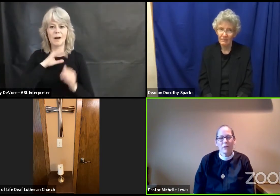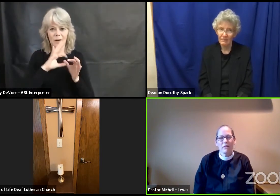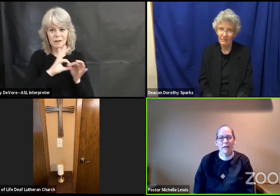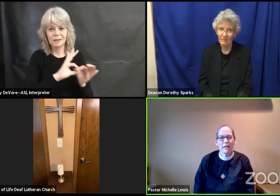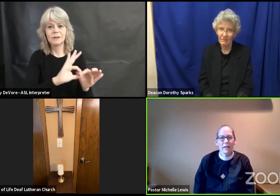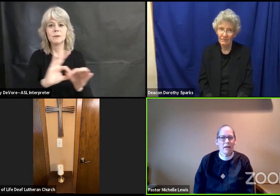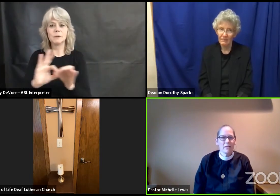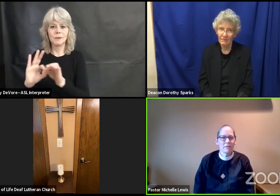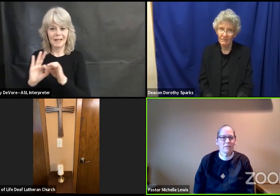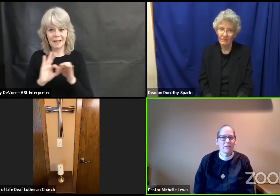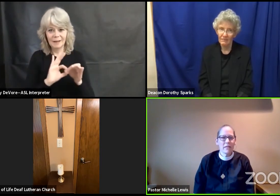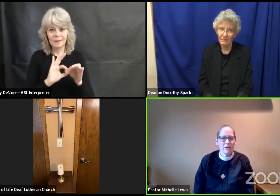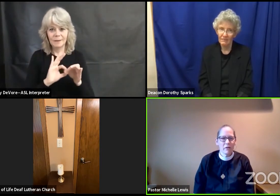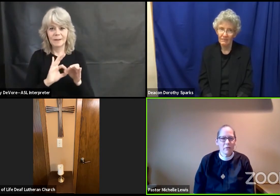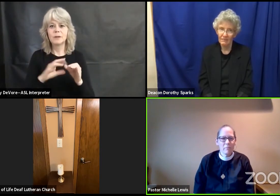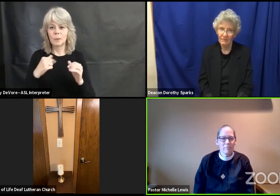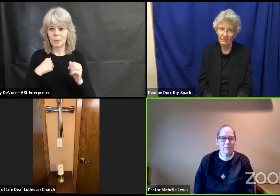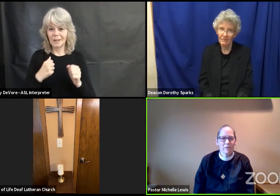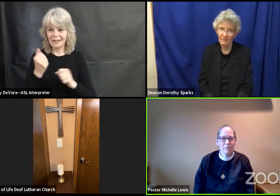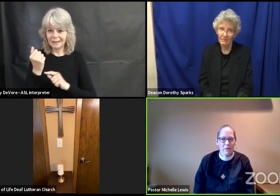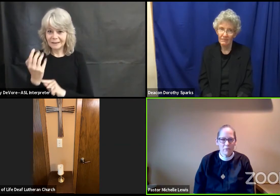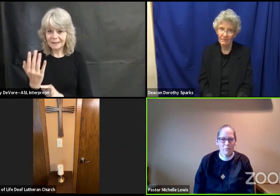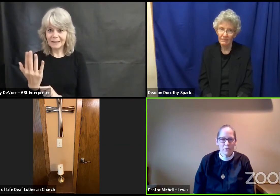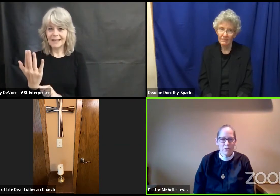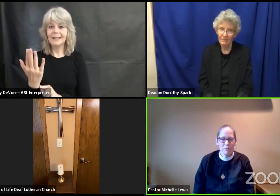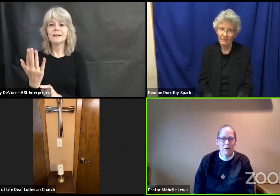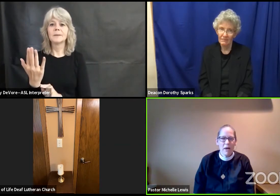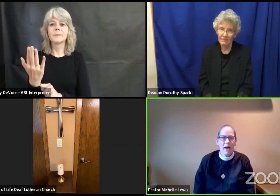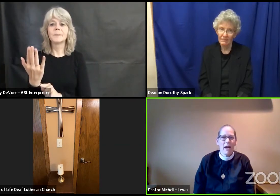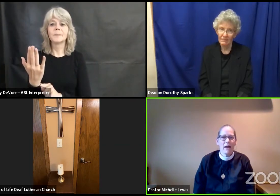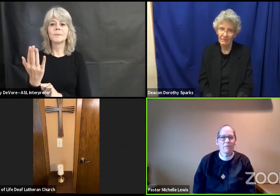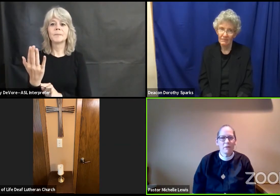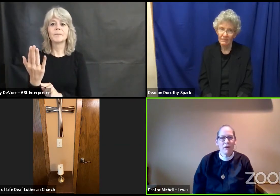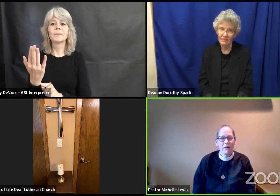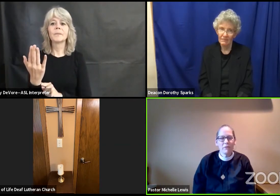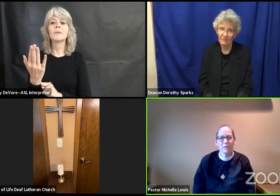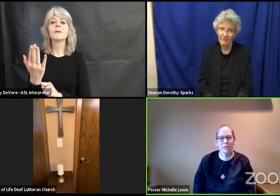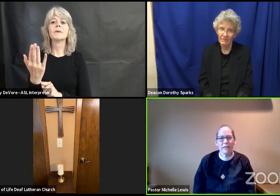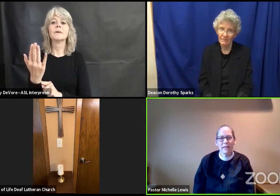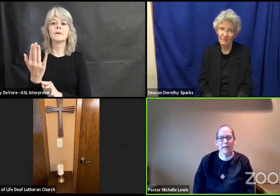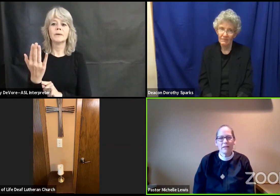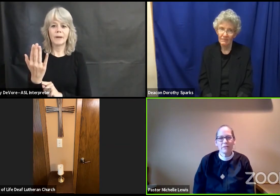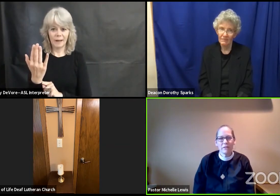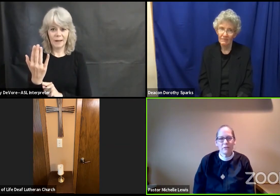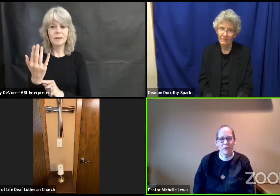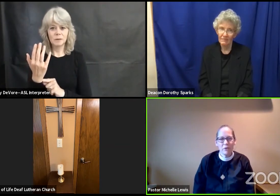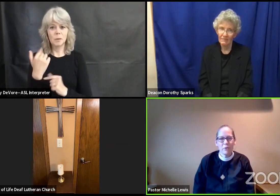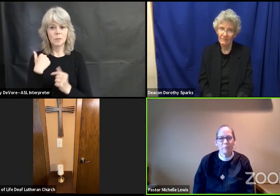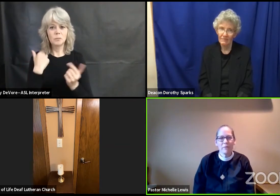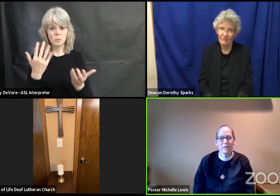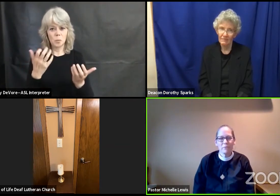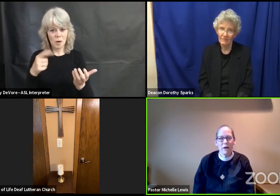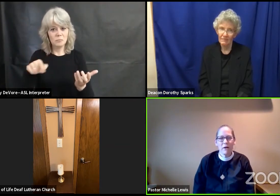light a candle here in worship, and we invite you to light a candle in your home as well.